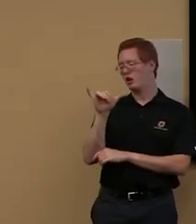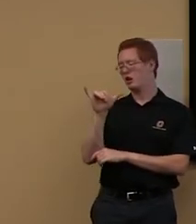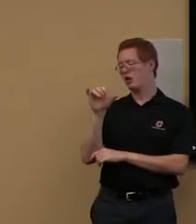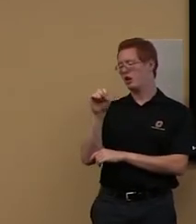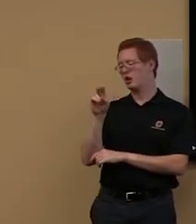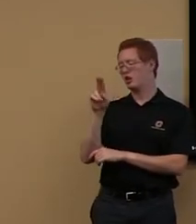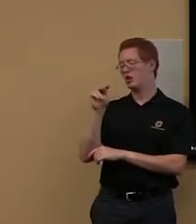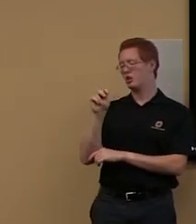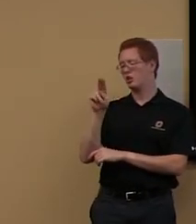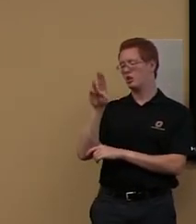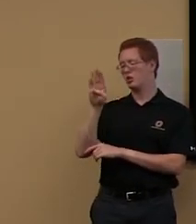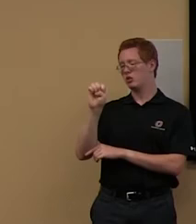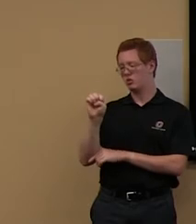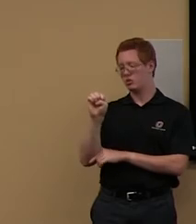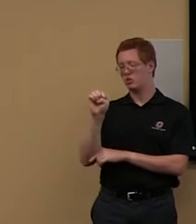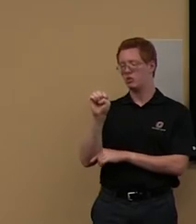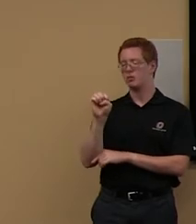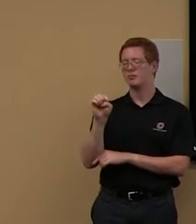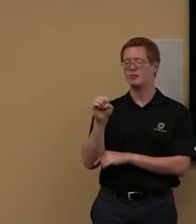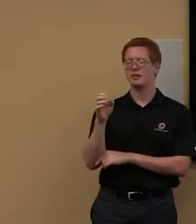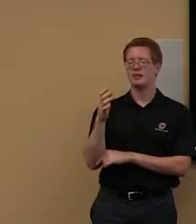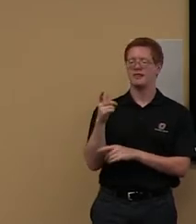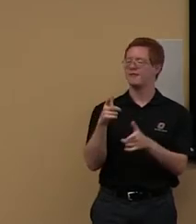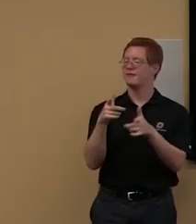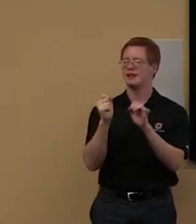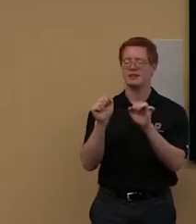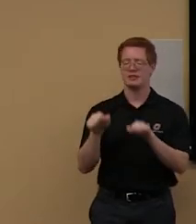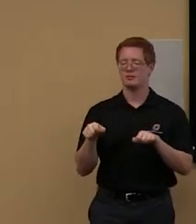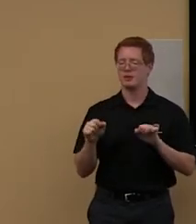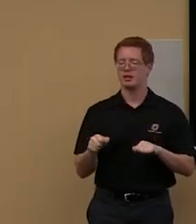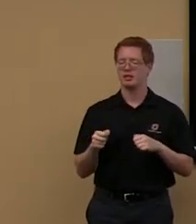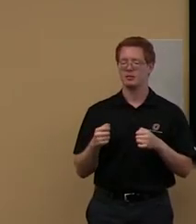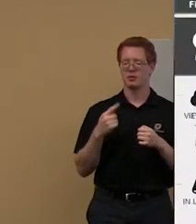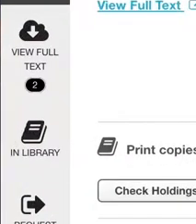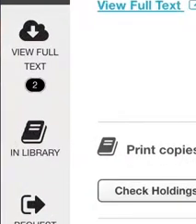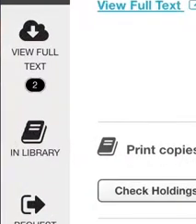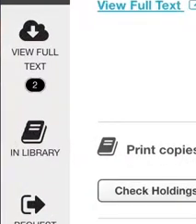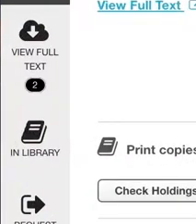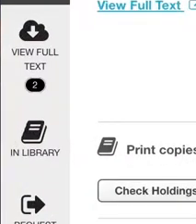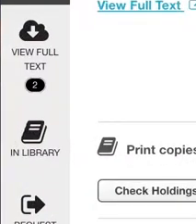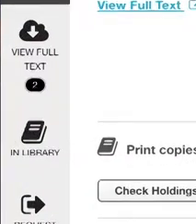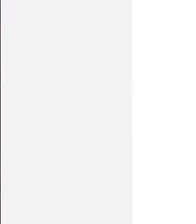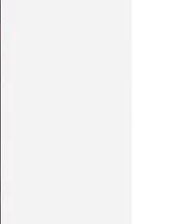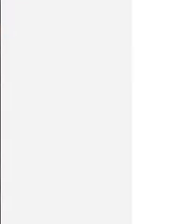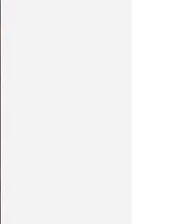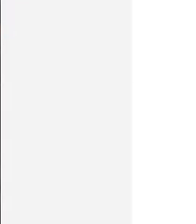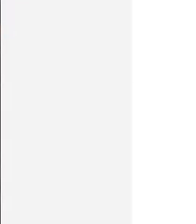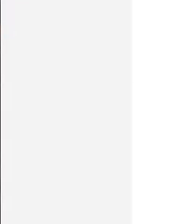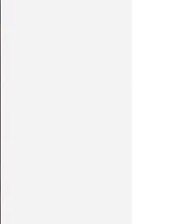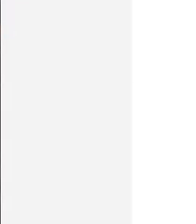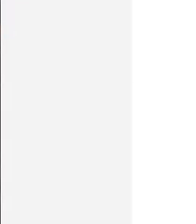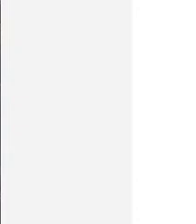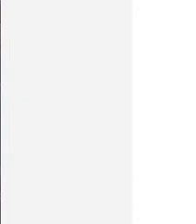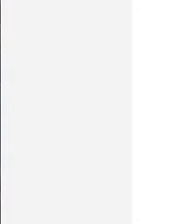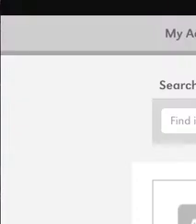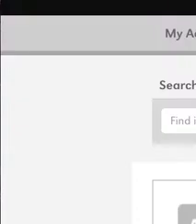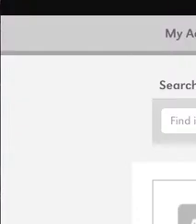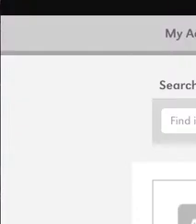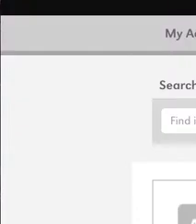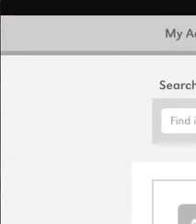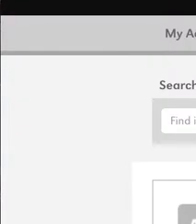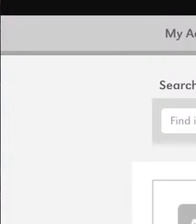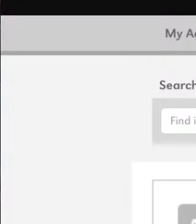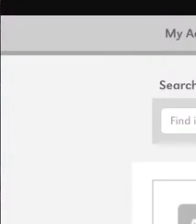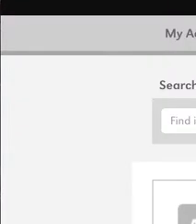as soon as possible afterwards. So within, I'm hoping, a couple of days afterwards. And let me make sure that I can get you